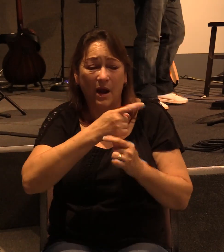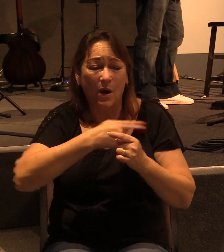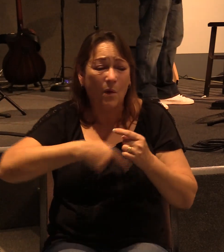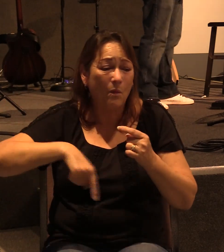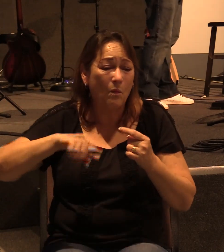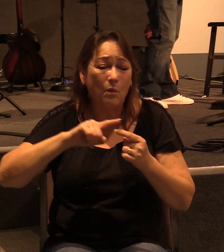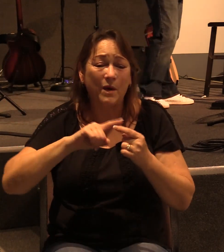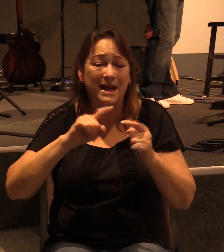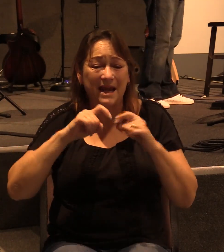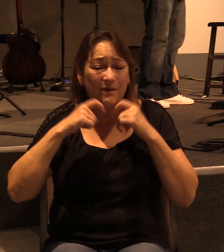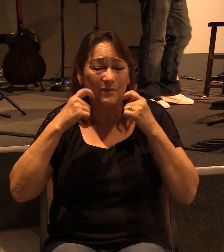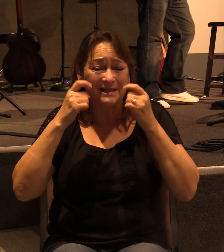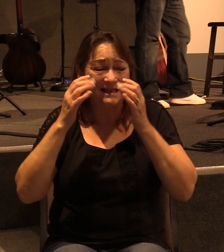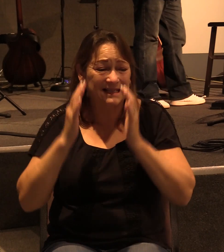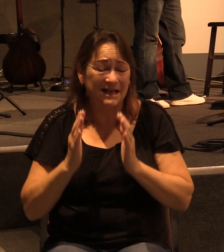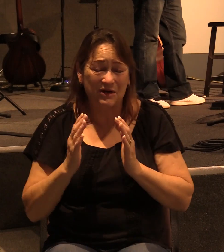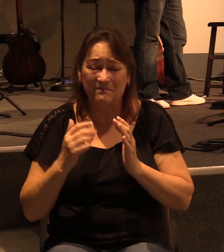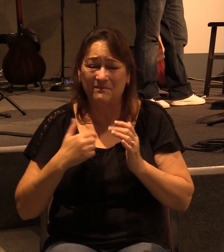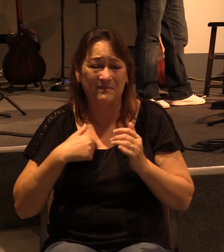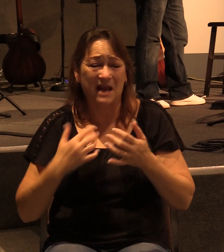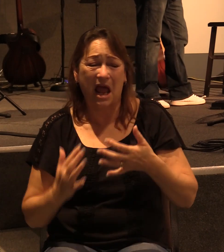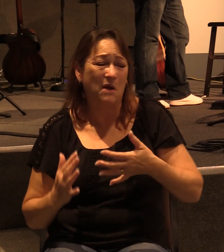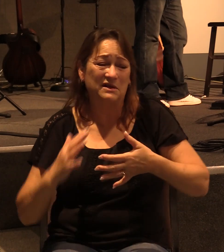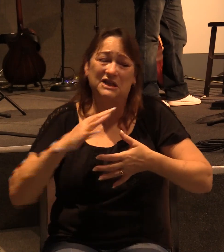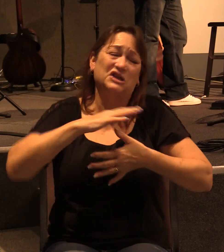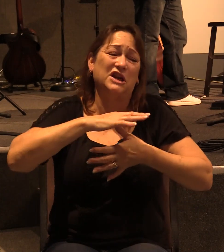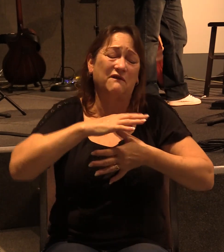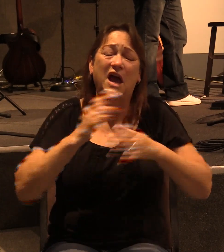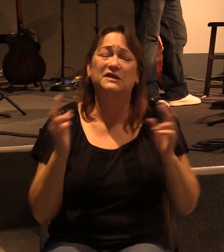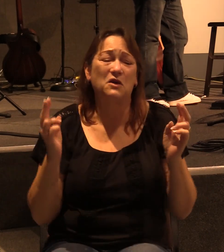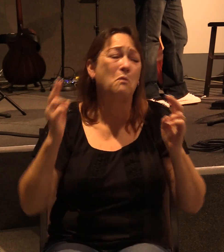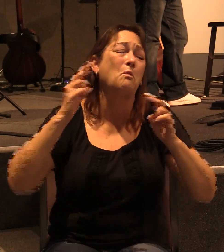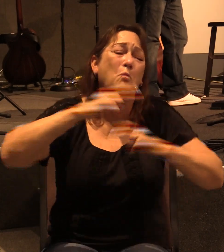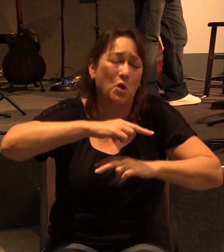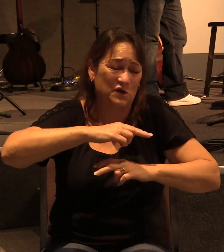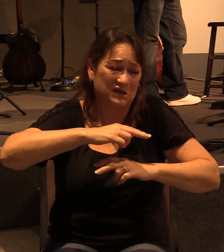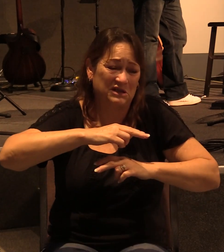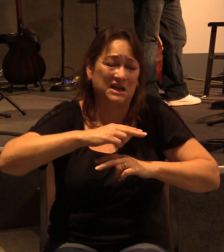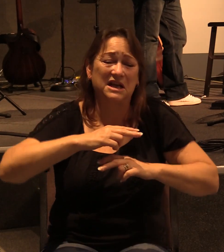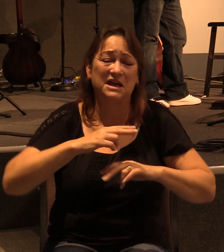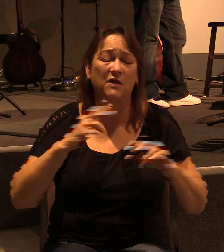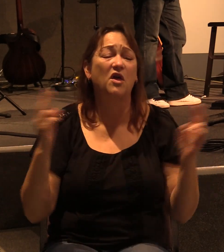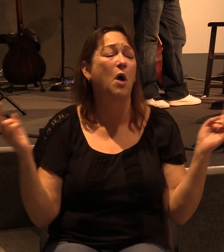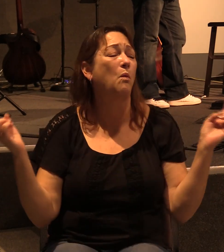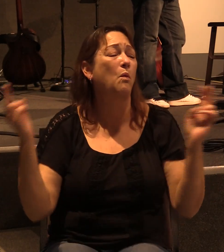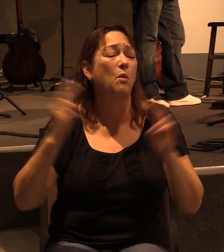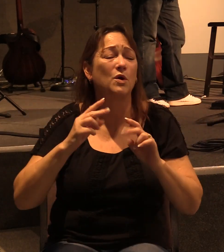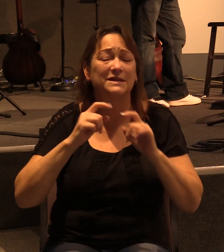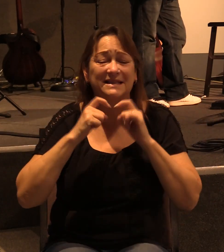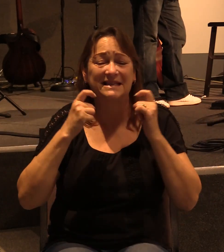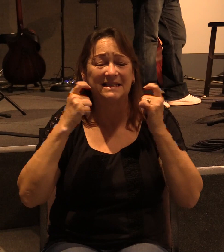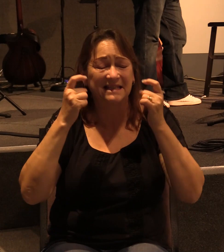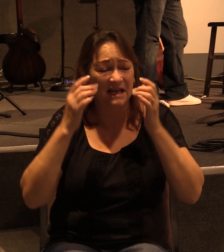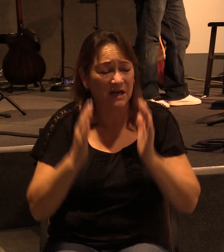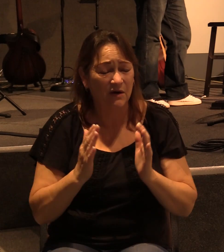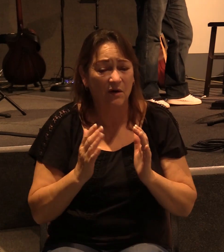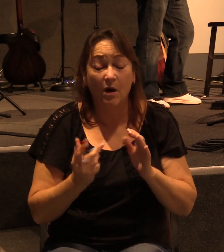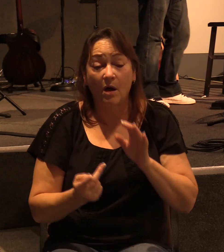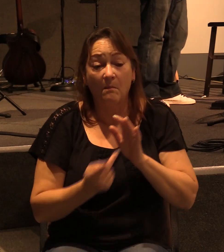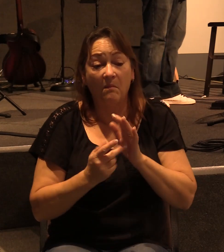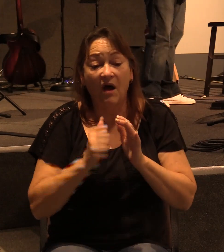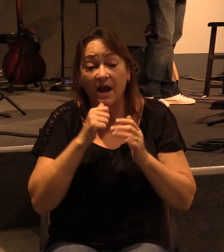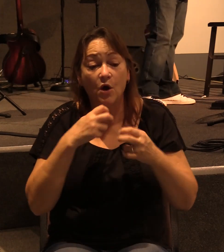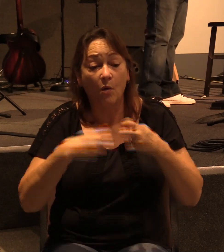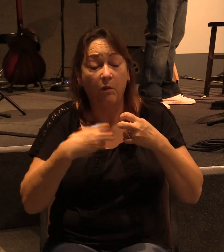says, man, I was the chief. I was the worst. I was the worst there is of sinners. Guys, Paul had no